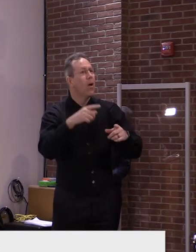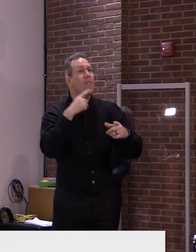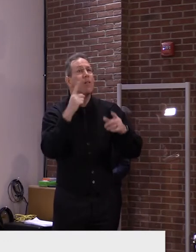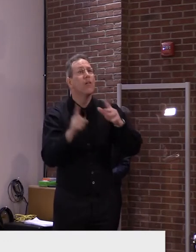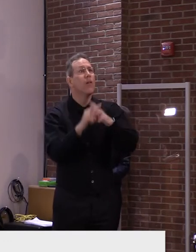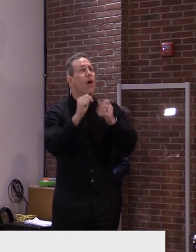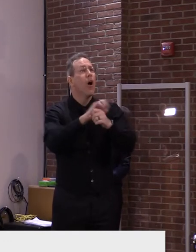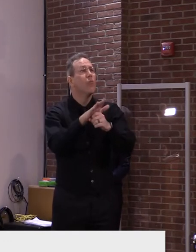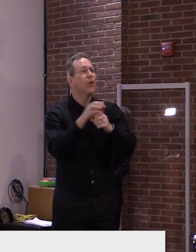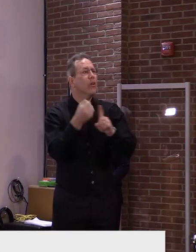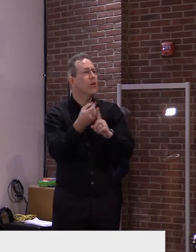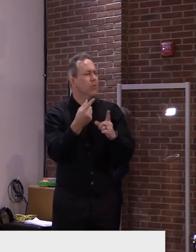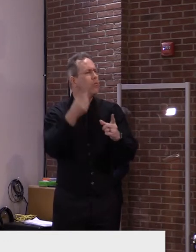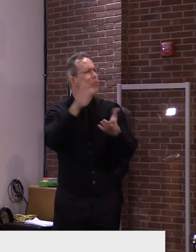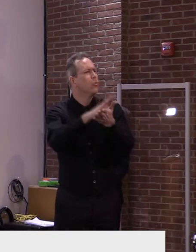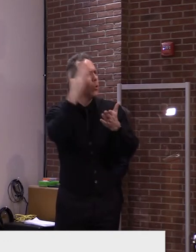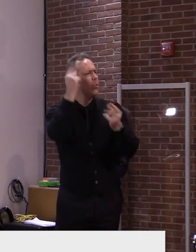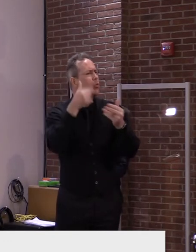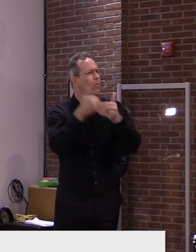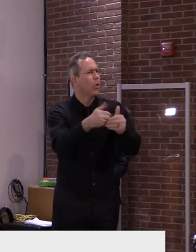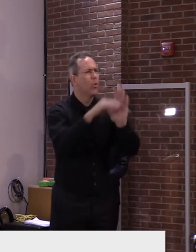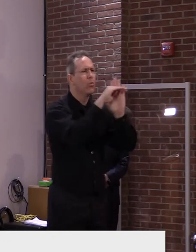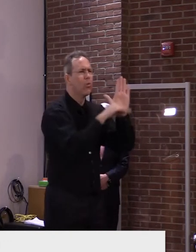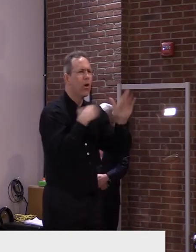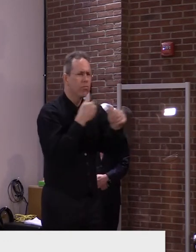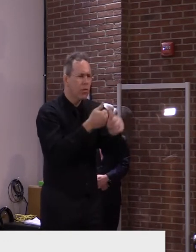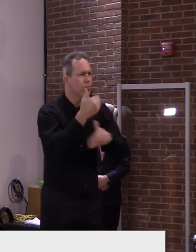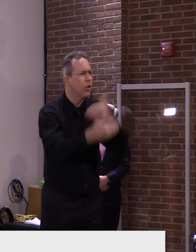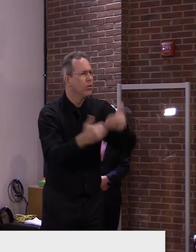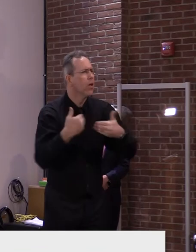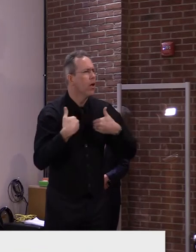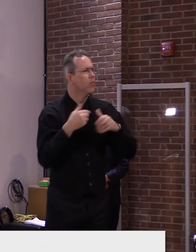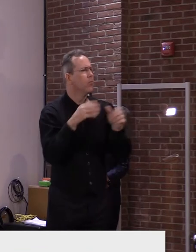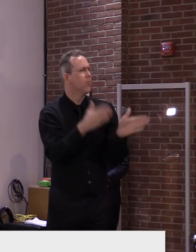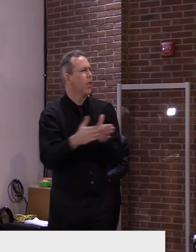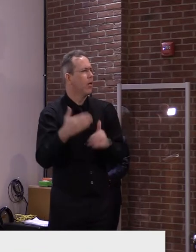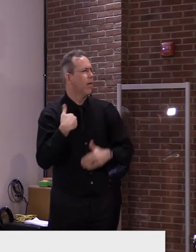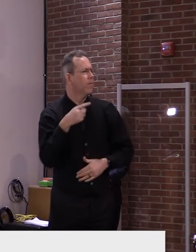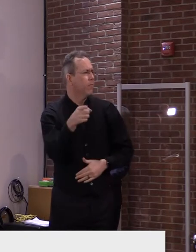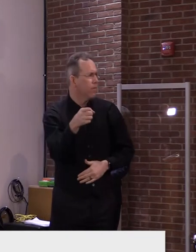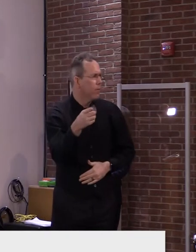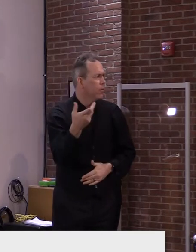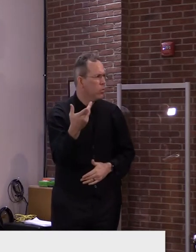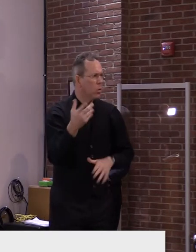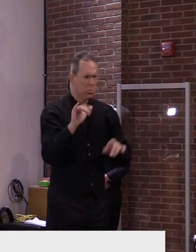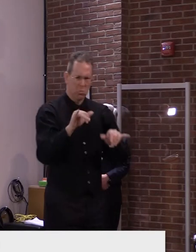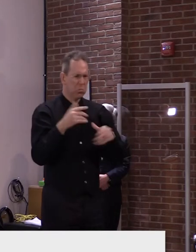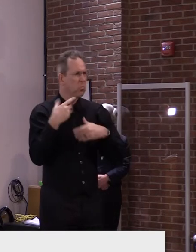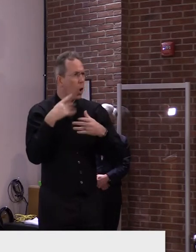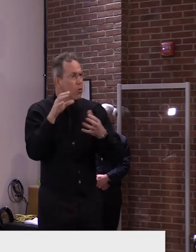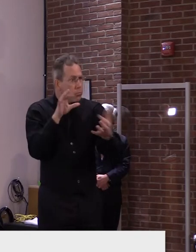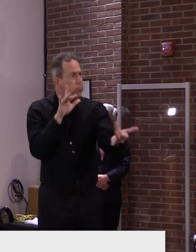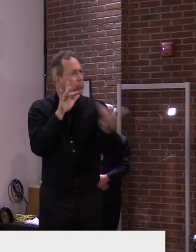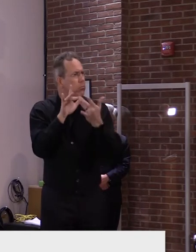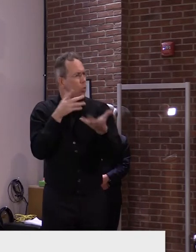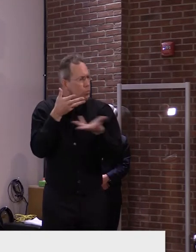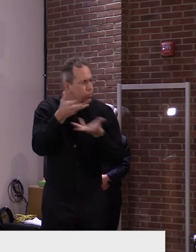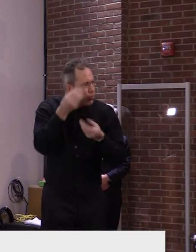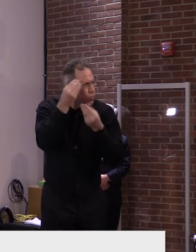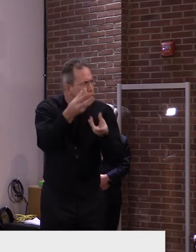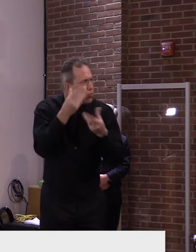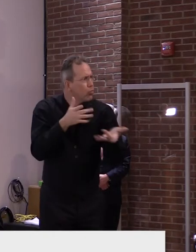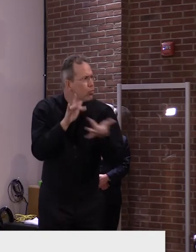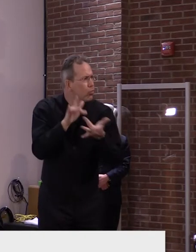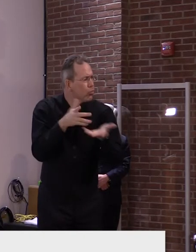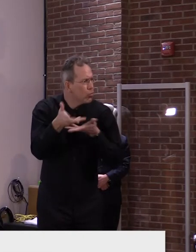very good about conveying that information through their community to all of the parents and families. But again,